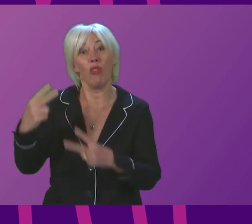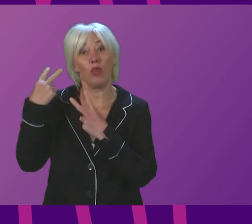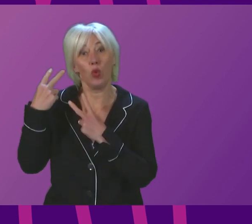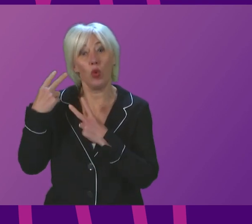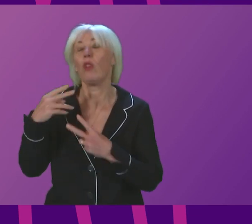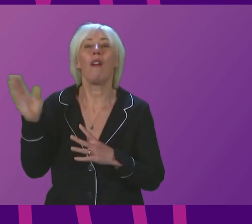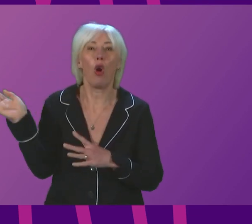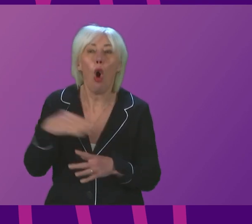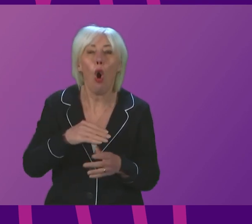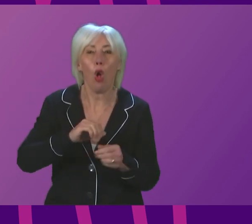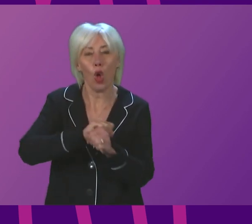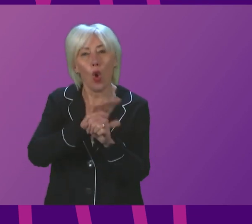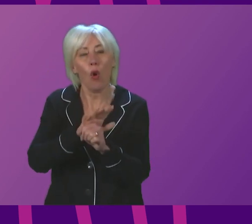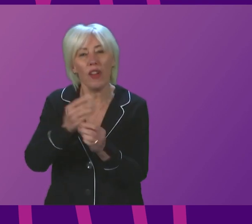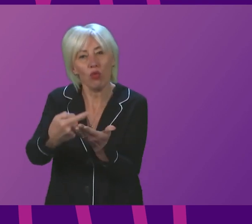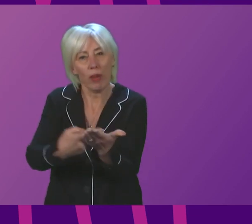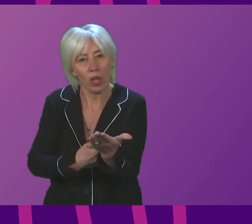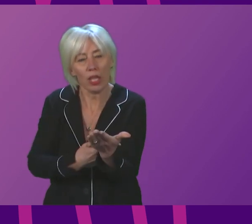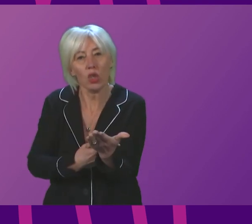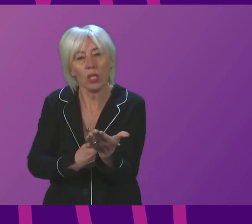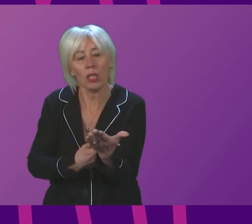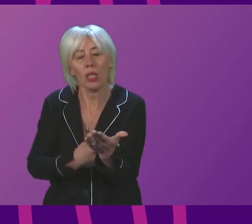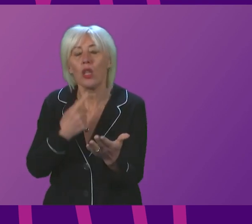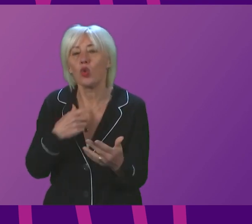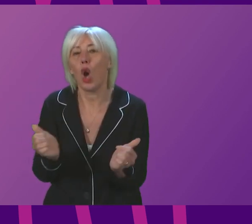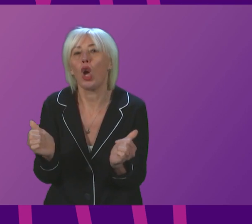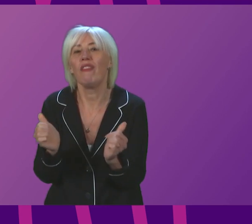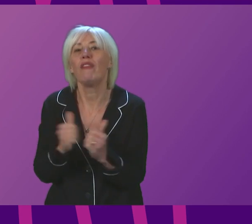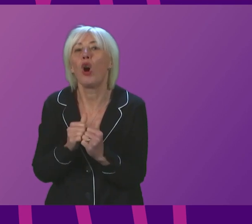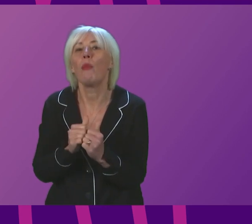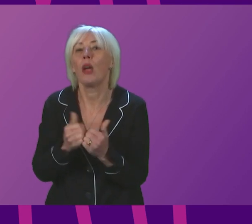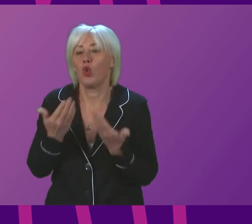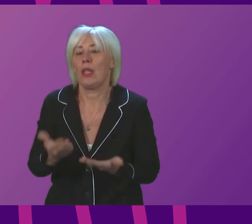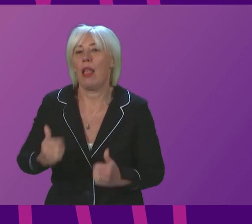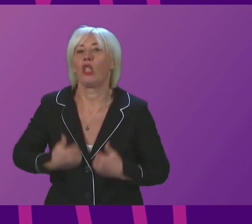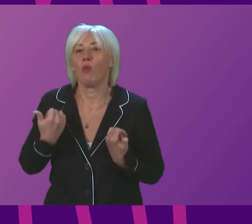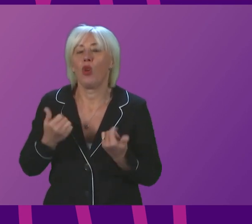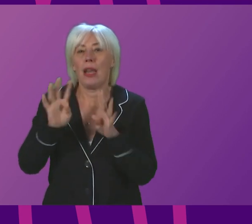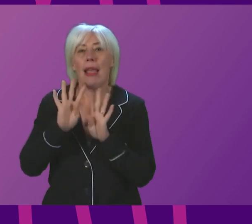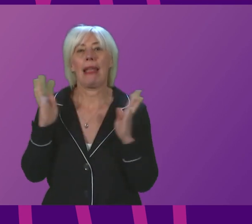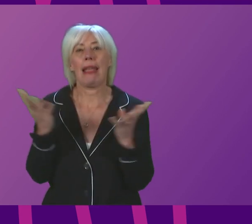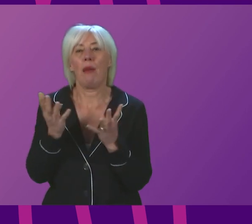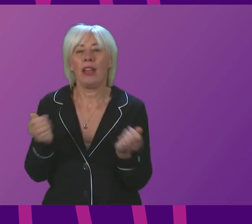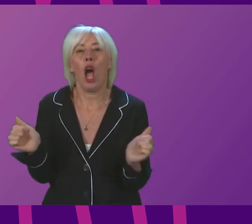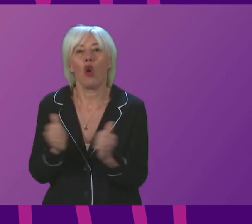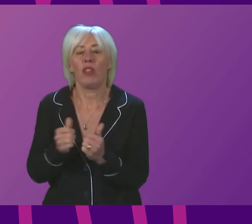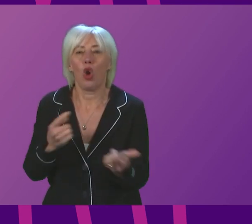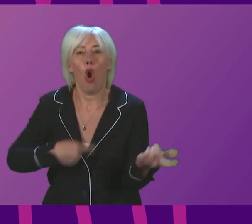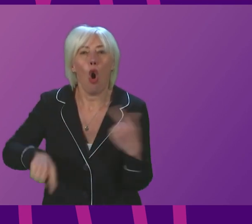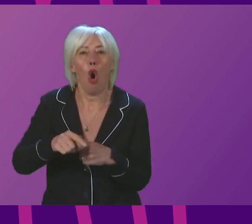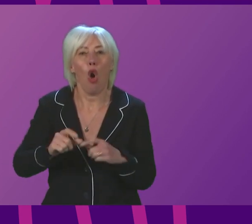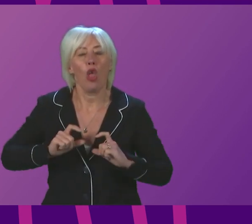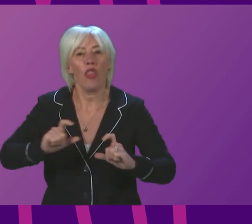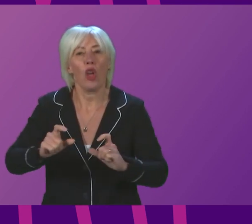remaining COVID regulations. I can therefore confirm that at our meeting this morning, the Cabinet agreed to keep all of the current